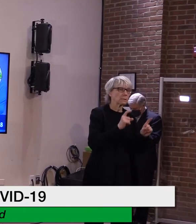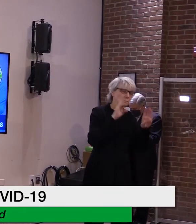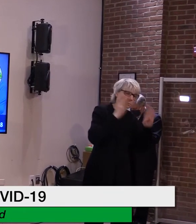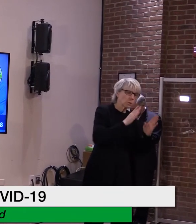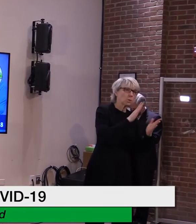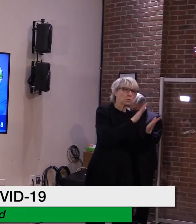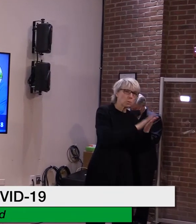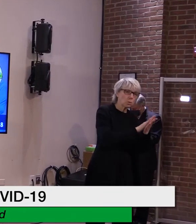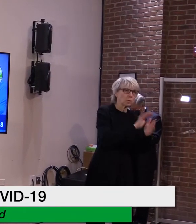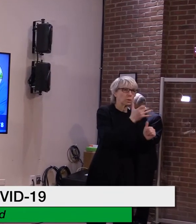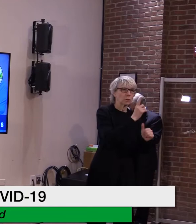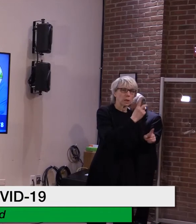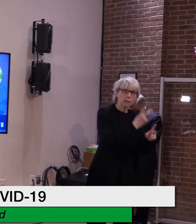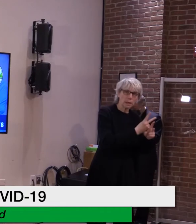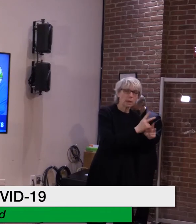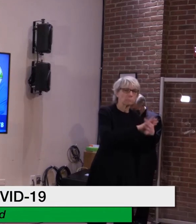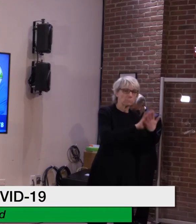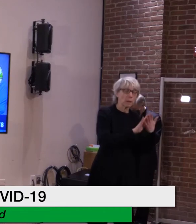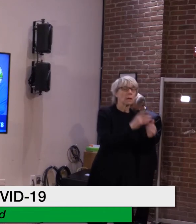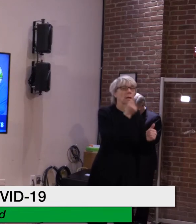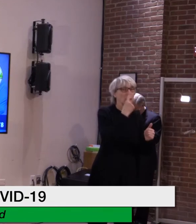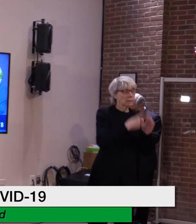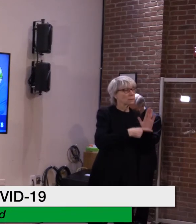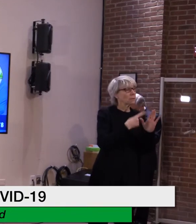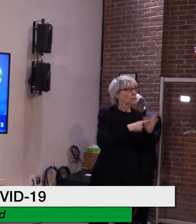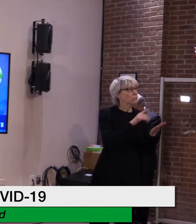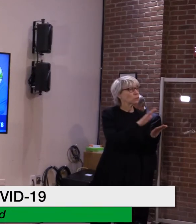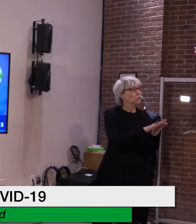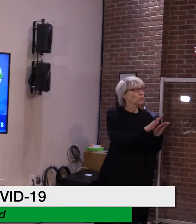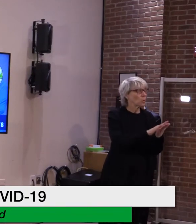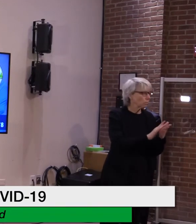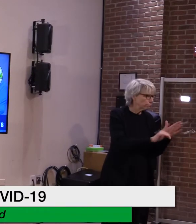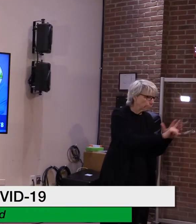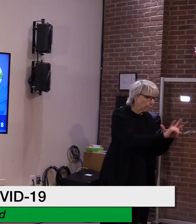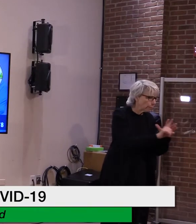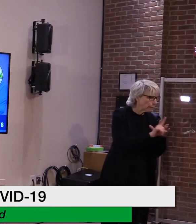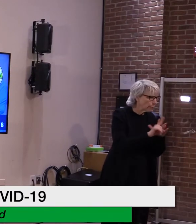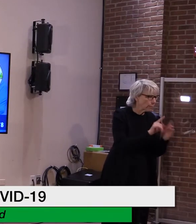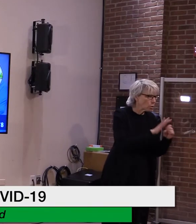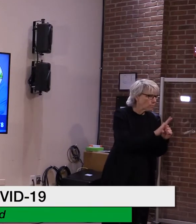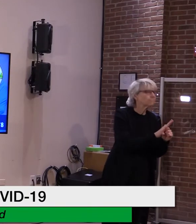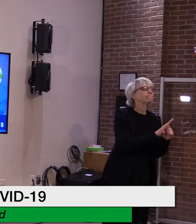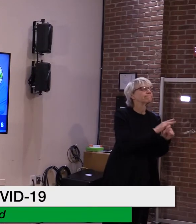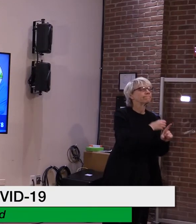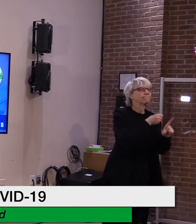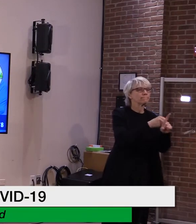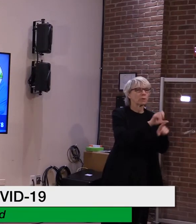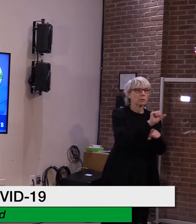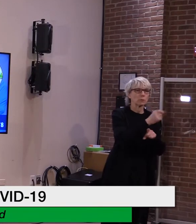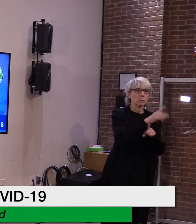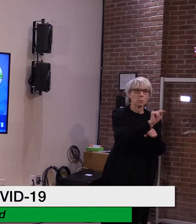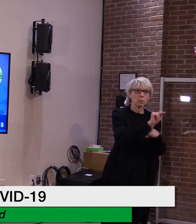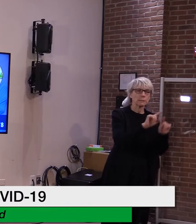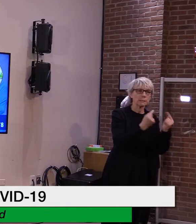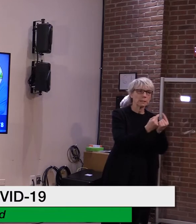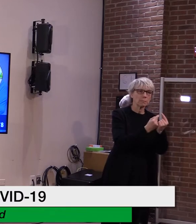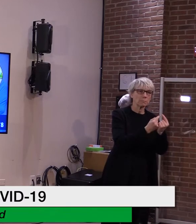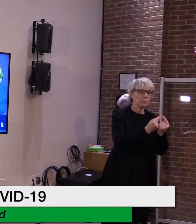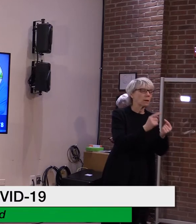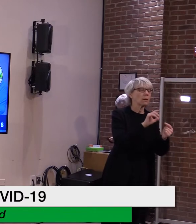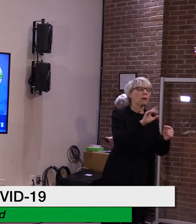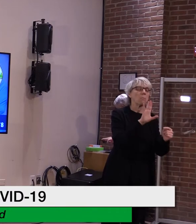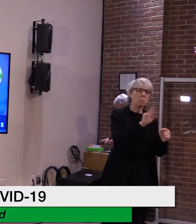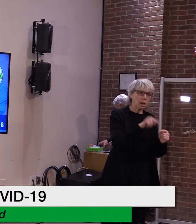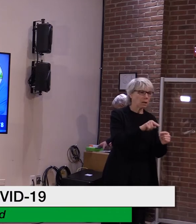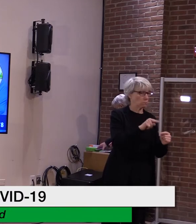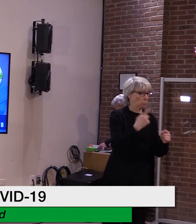Sometimes cases in schools do affect sports teams, and we typically don't see spread to multiple other players. We